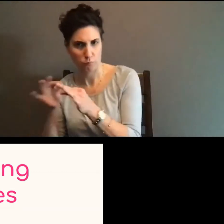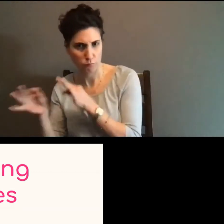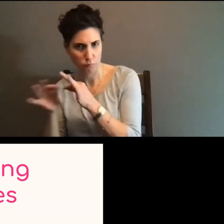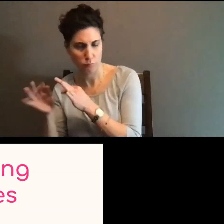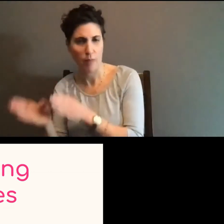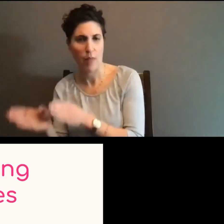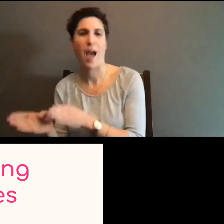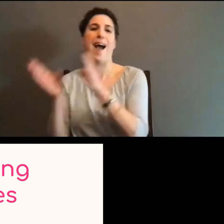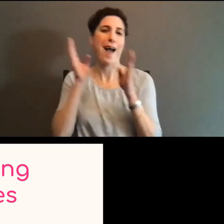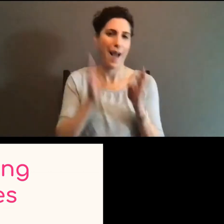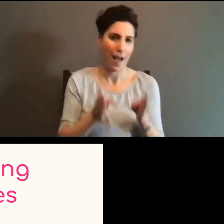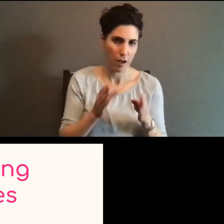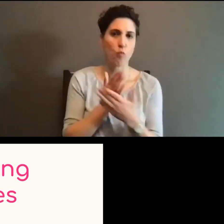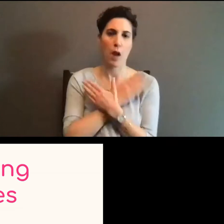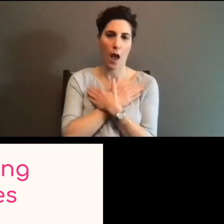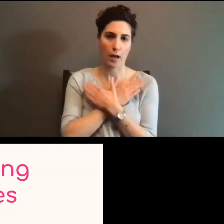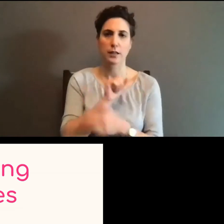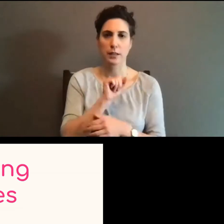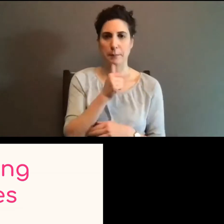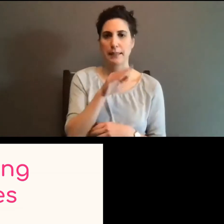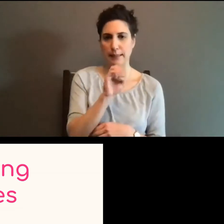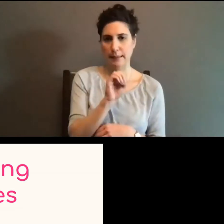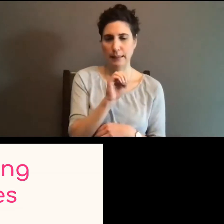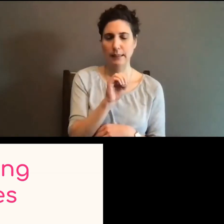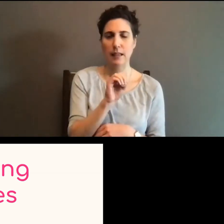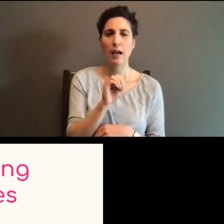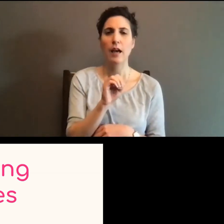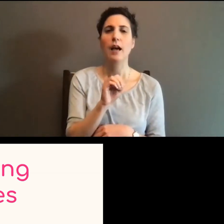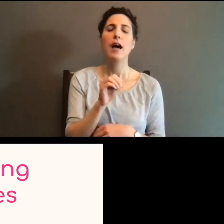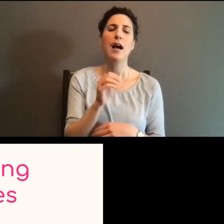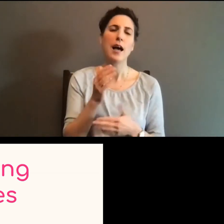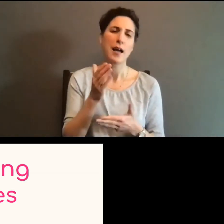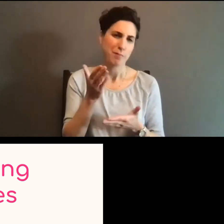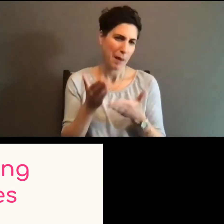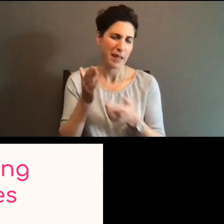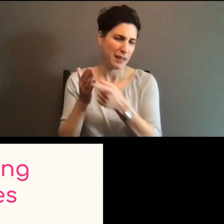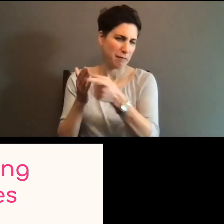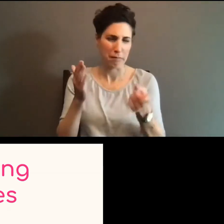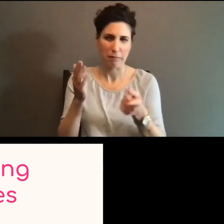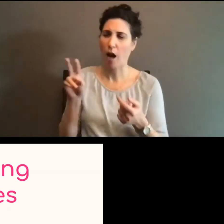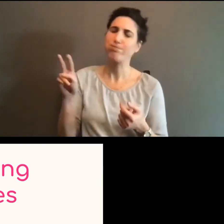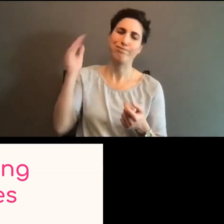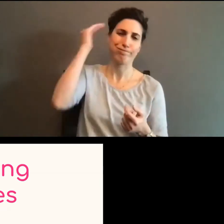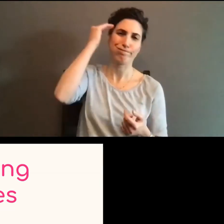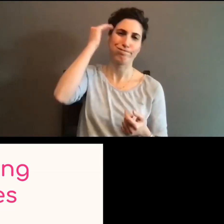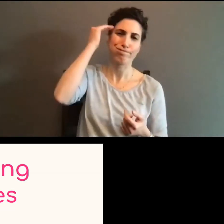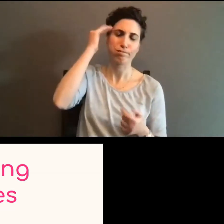explain. Although the title is quite self-explanatory, there is some technical things about it.